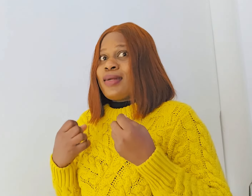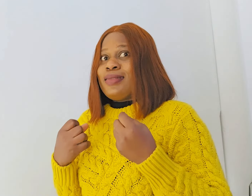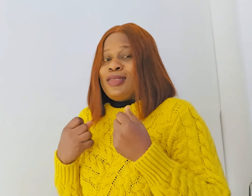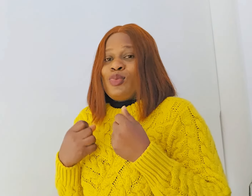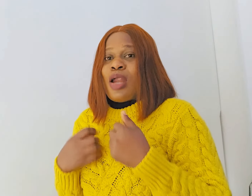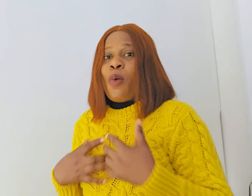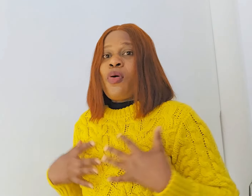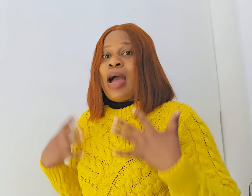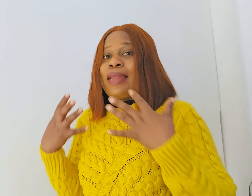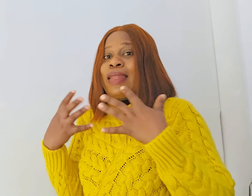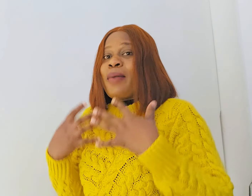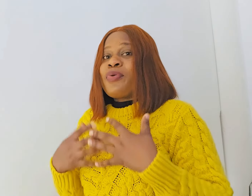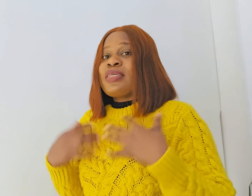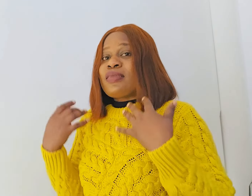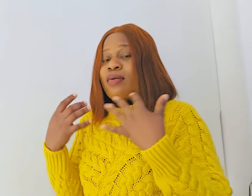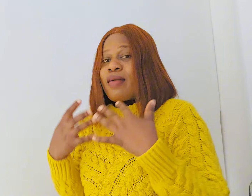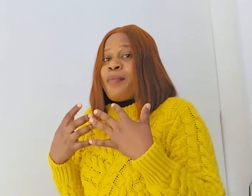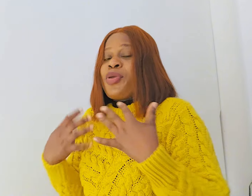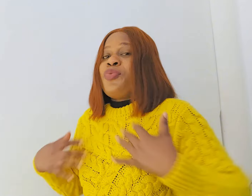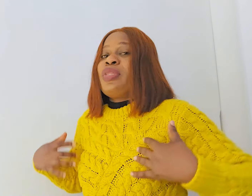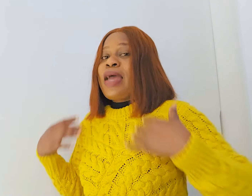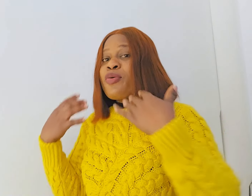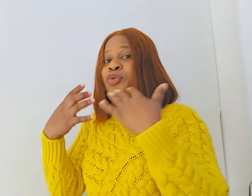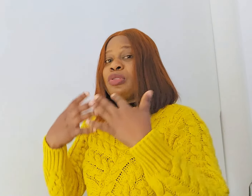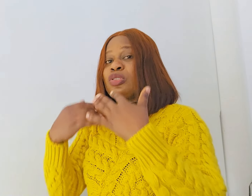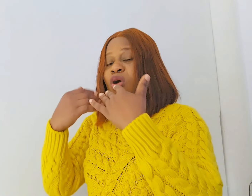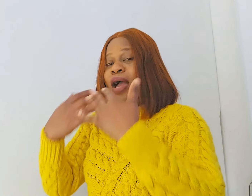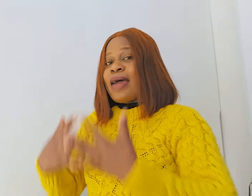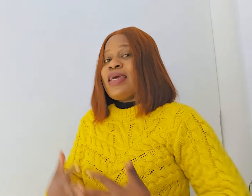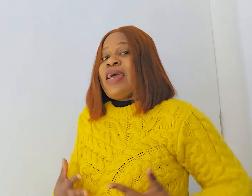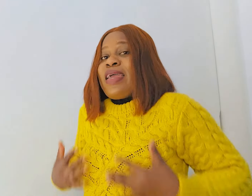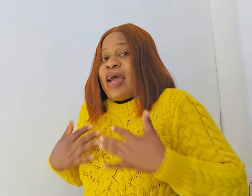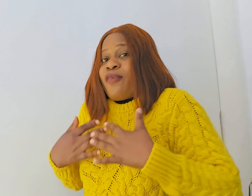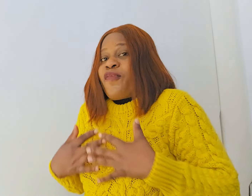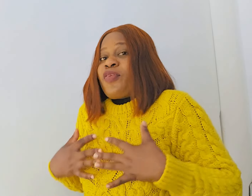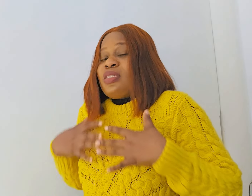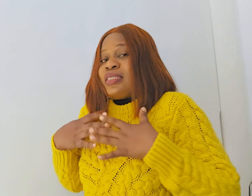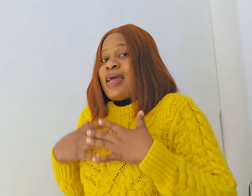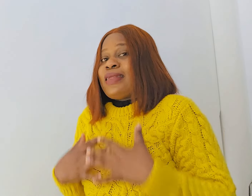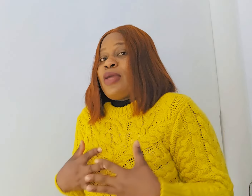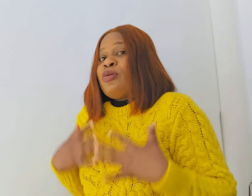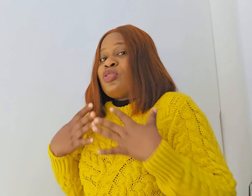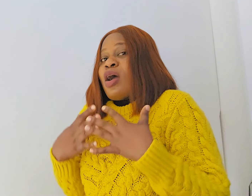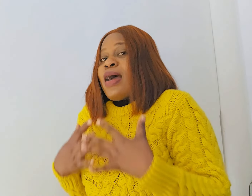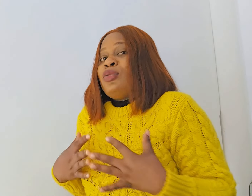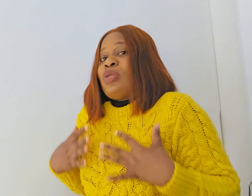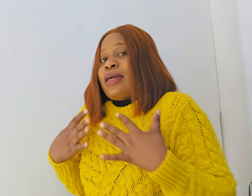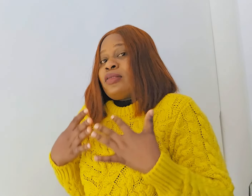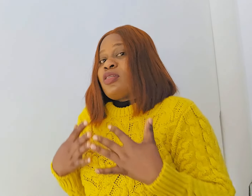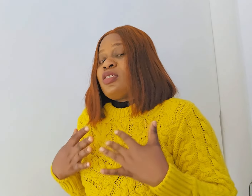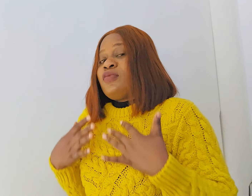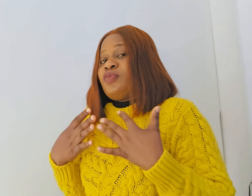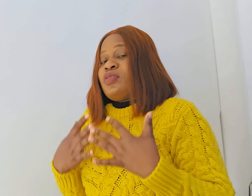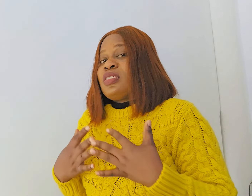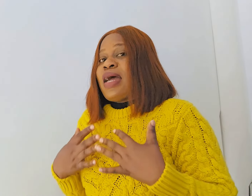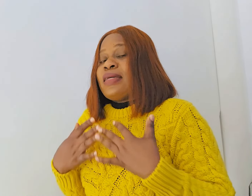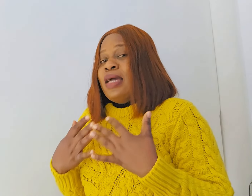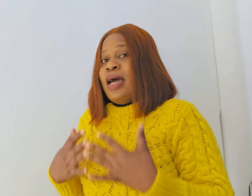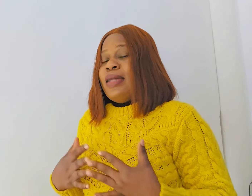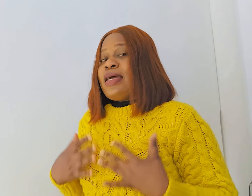this is what i want and that process of grabbing you then you use your hand in her front side then use your hand to like touching the front side and then